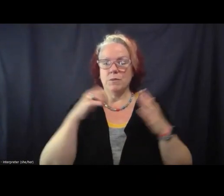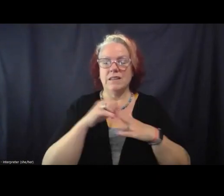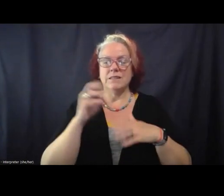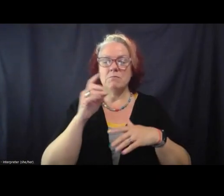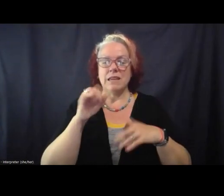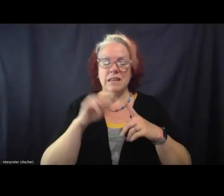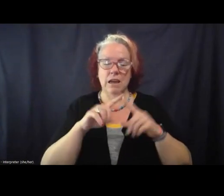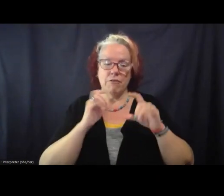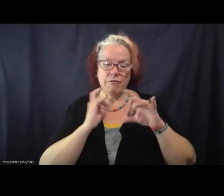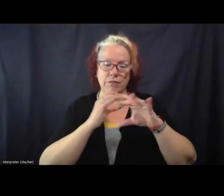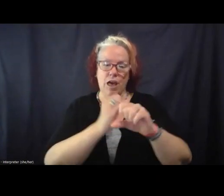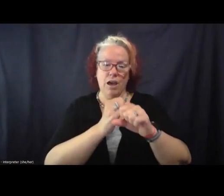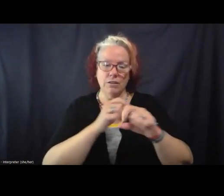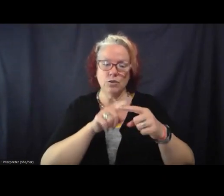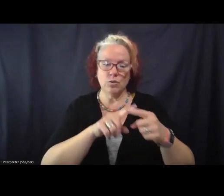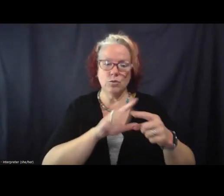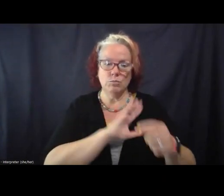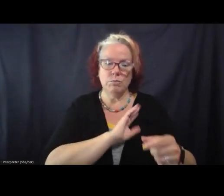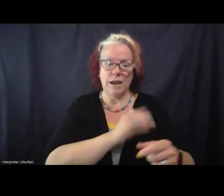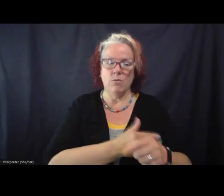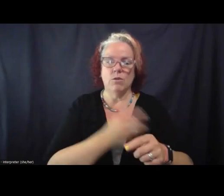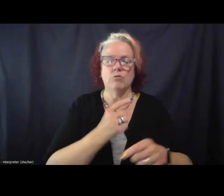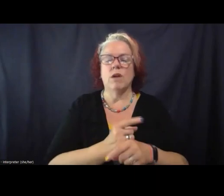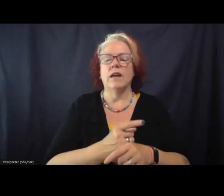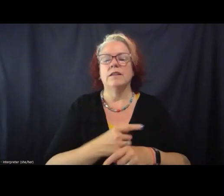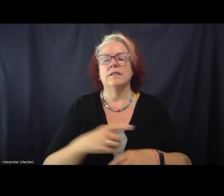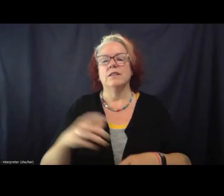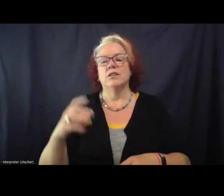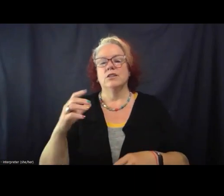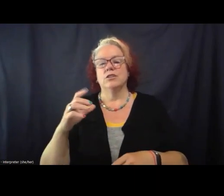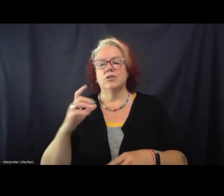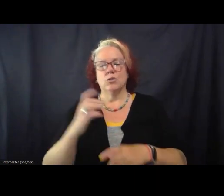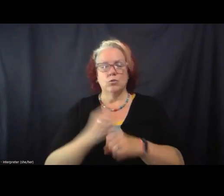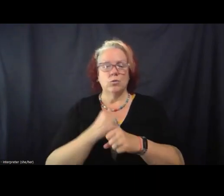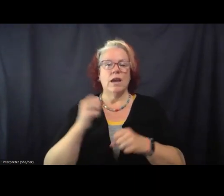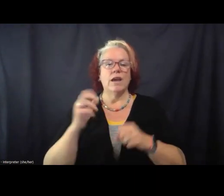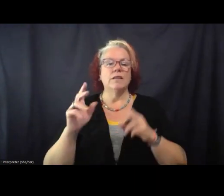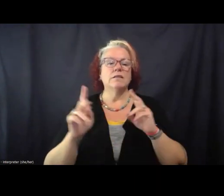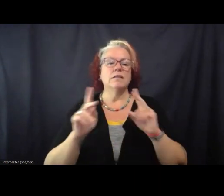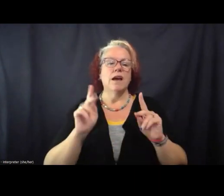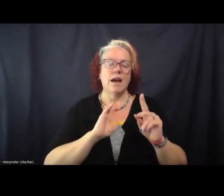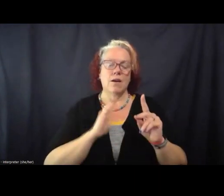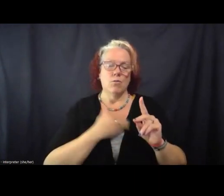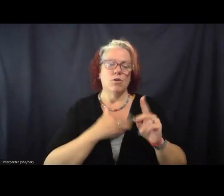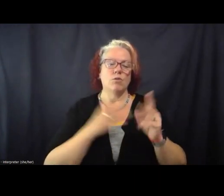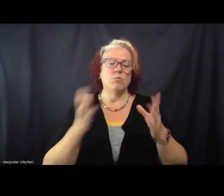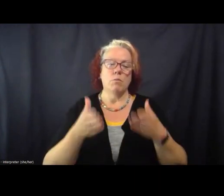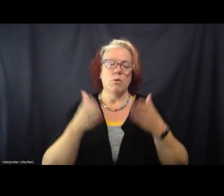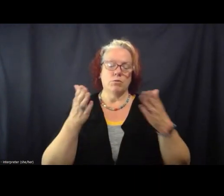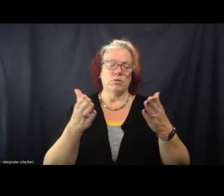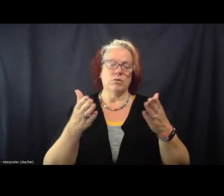flocks to power. So getting them to commit to supporting not just ending money bill, but our proposals specifically.